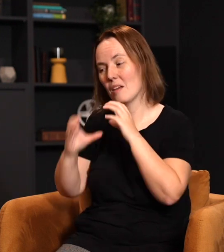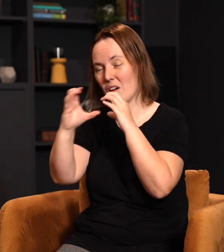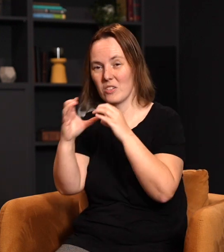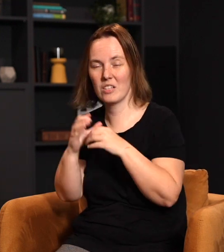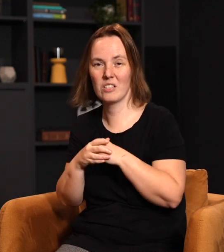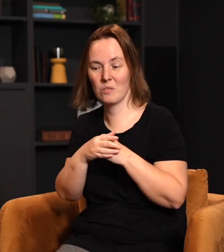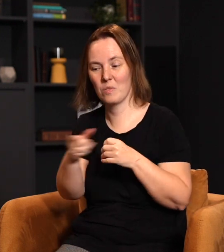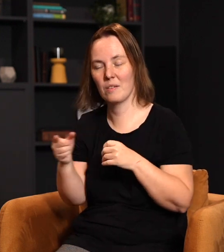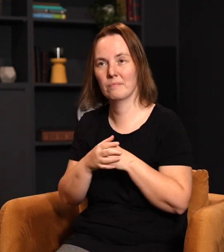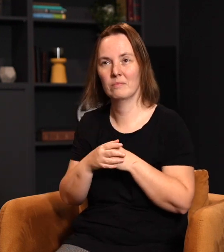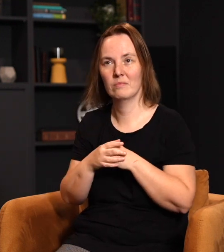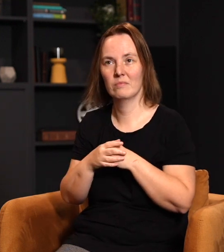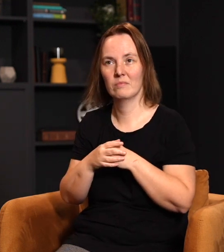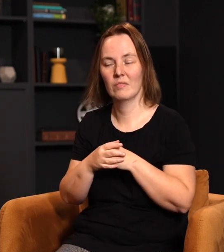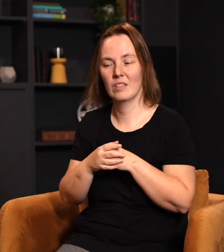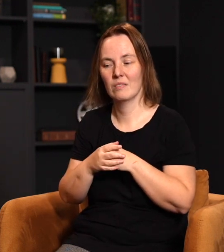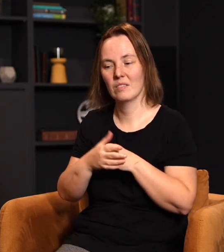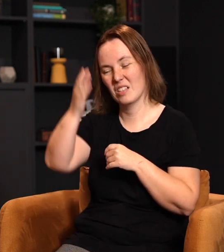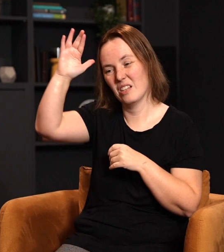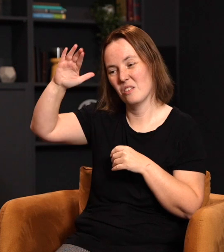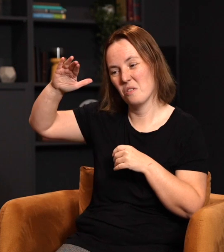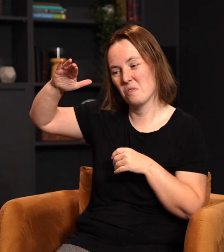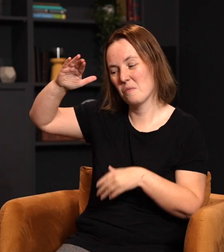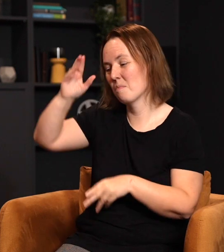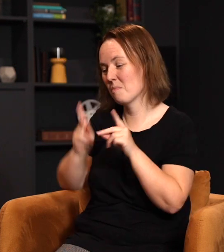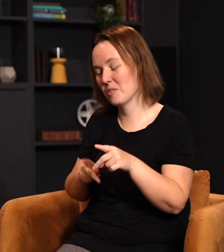least be having conversations. Now, I don't know the person to my right because we live on the corner lot.